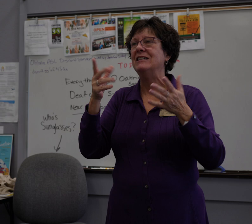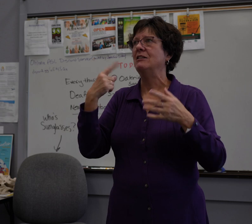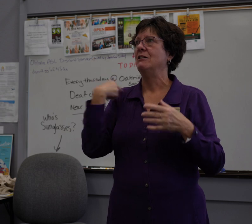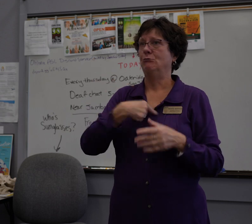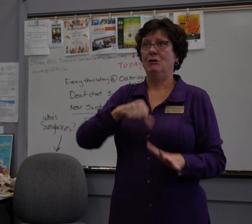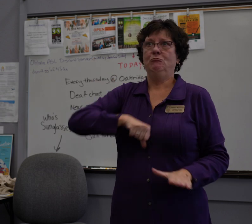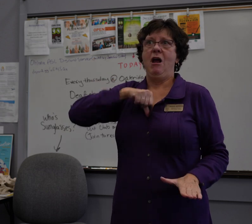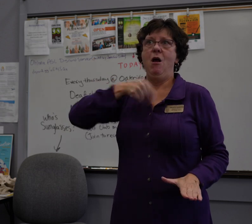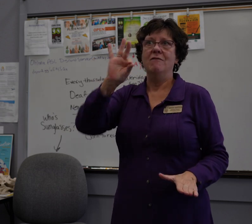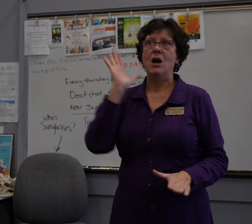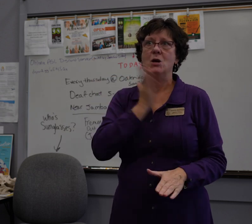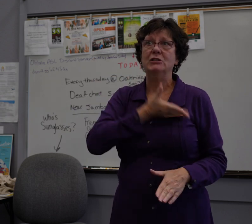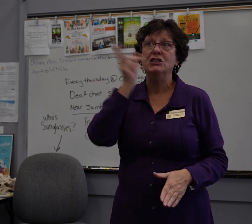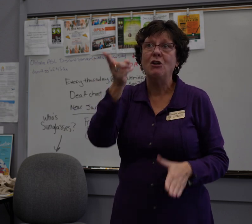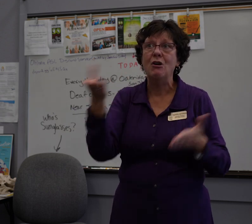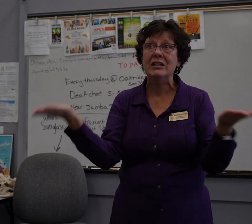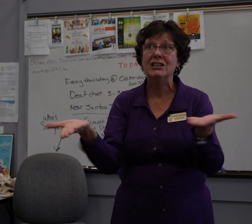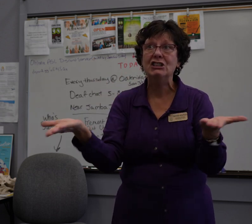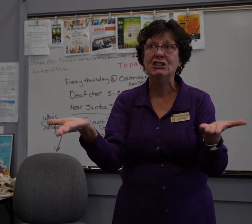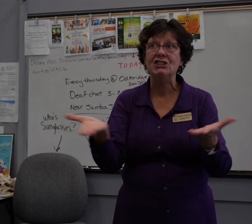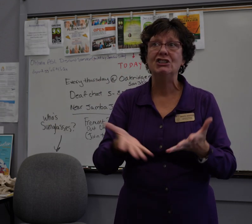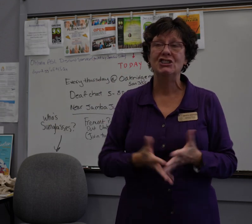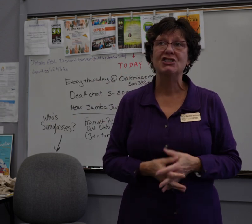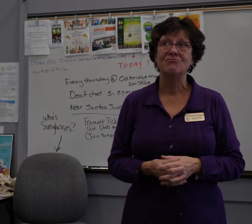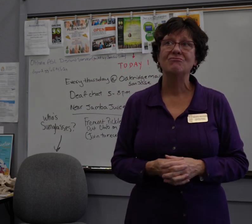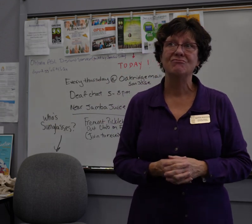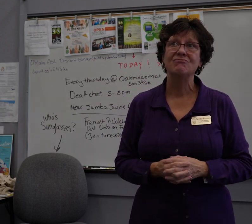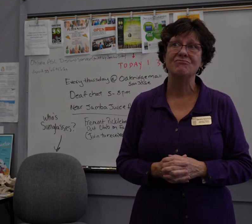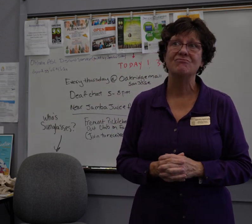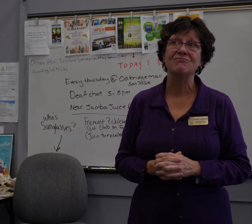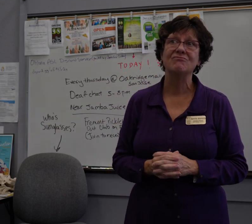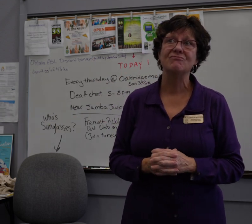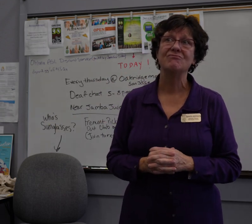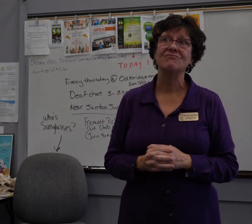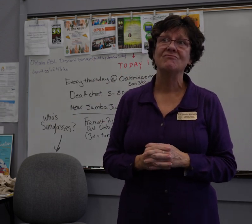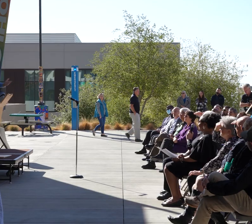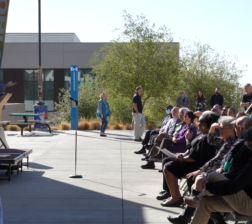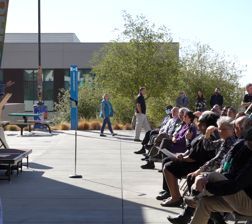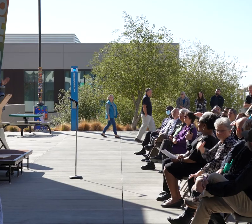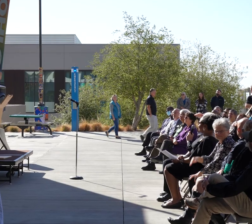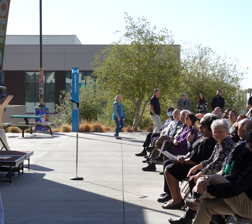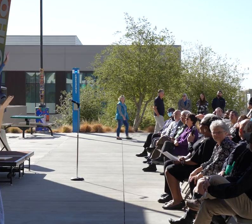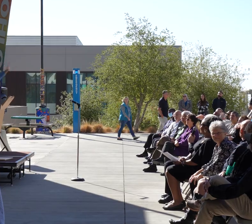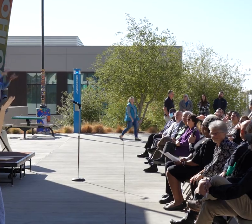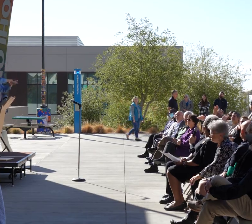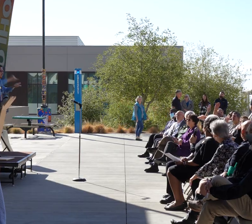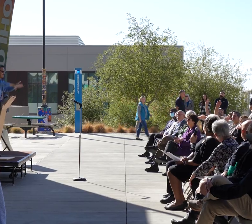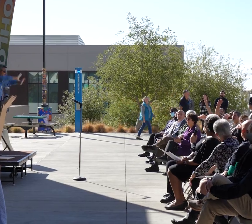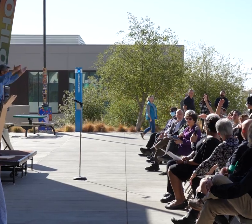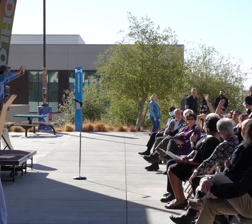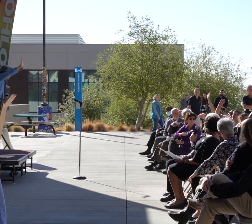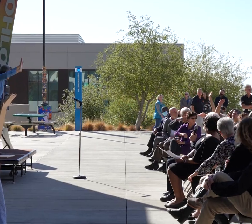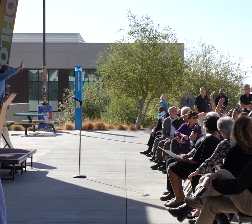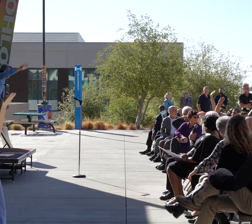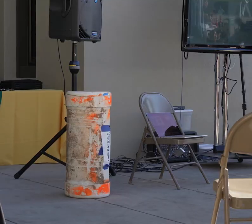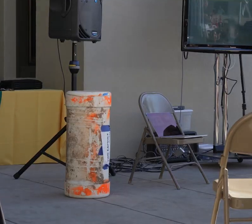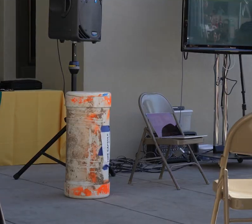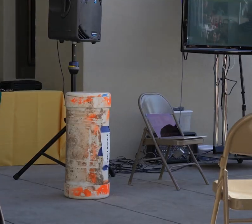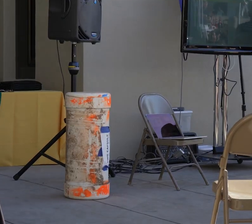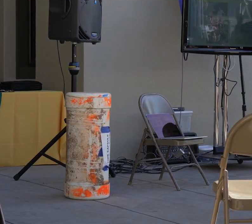of Deaf culture and of the pride in our history. For their kickoff celebration for the 50 year Deaf